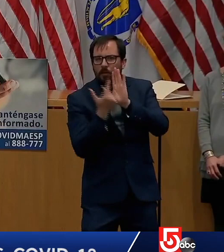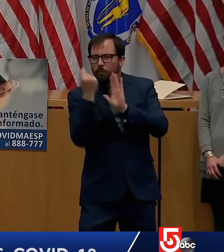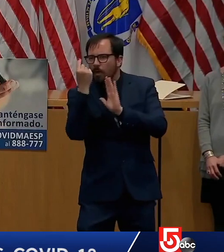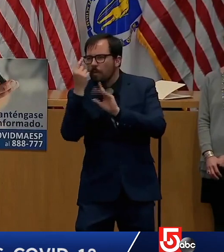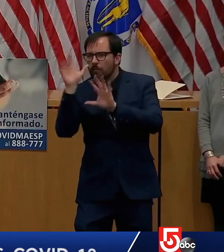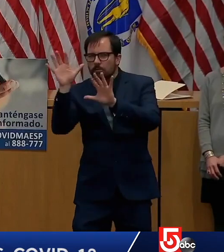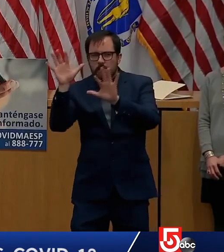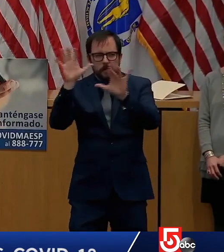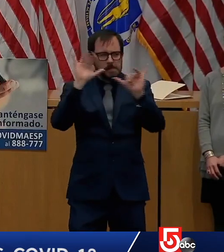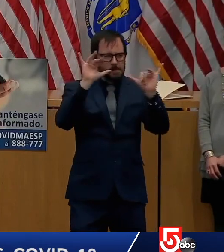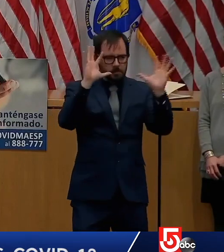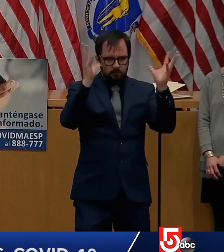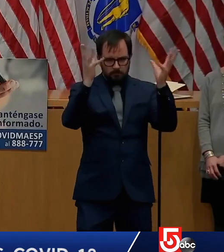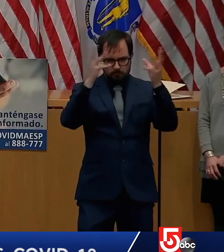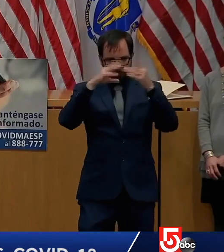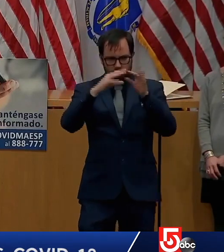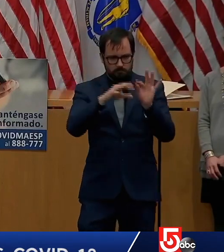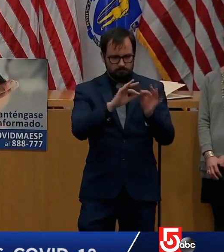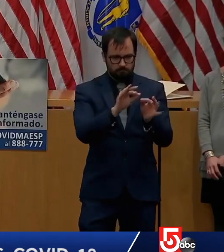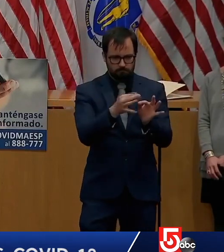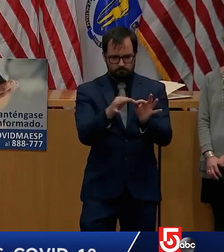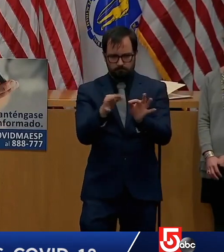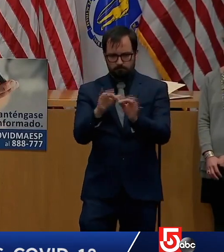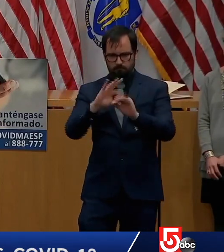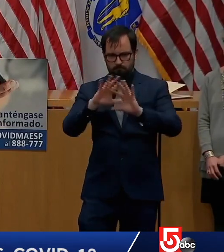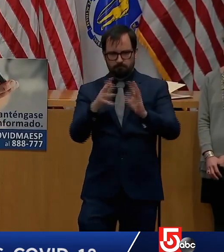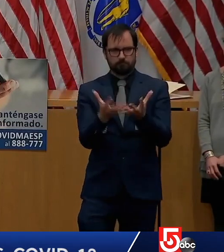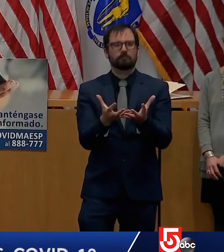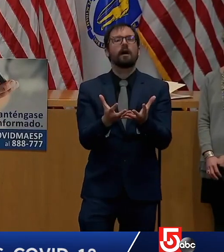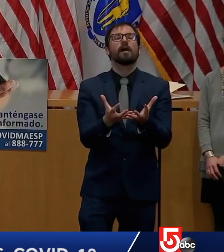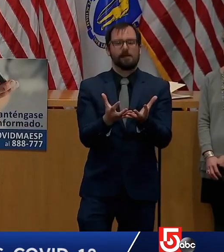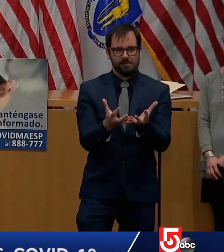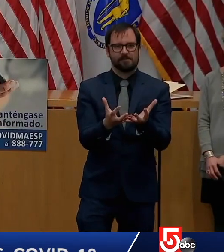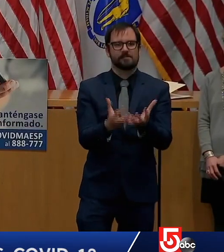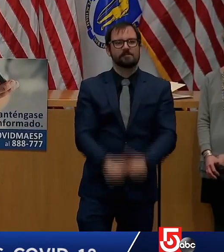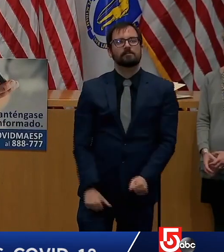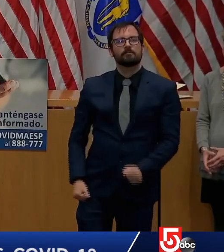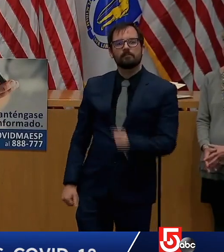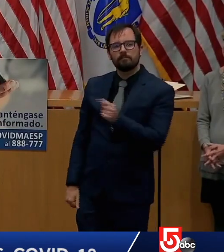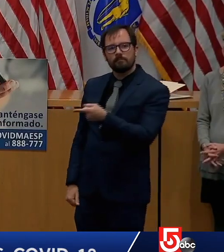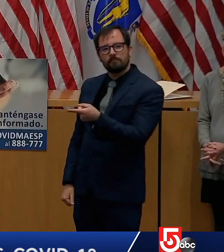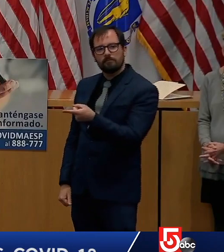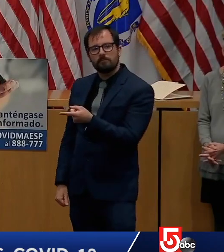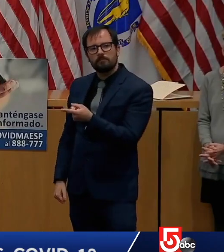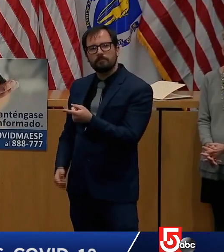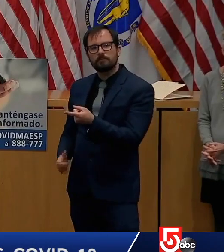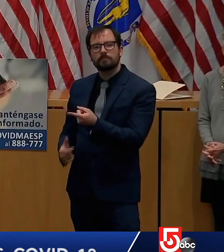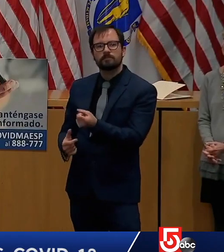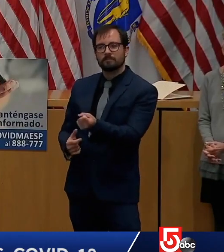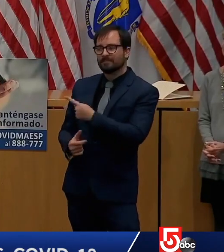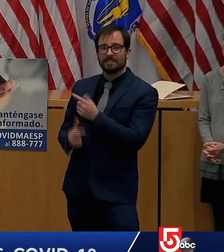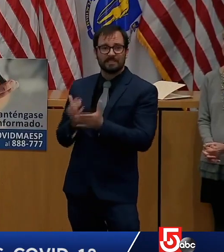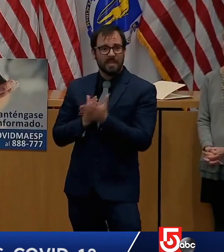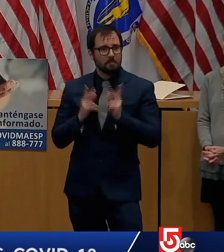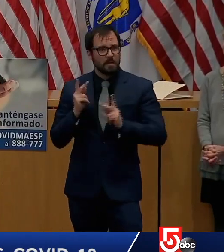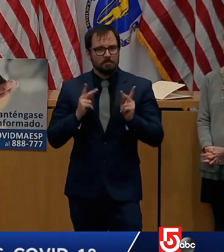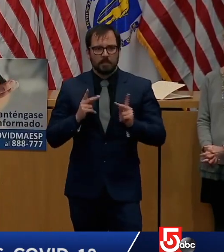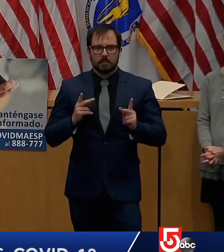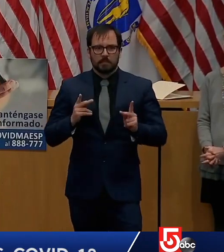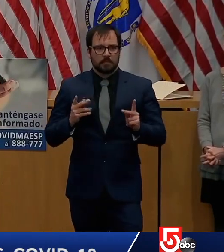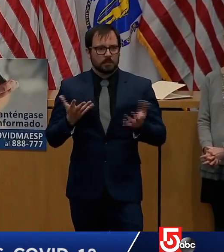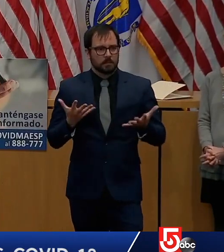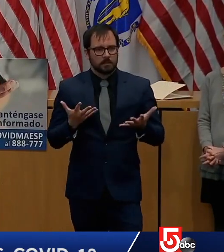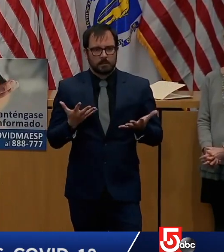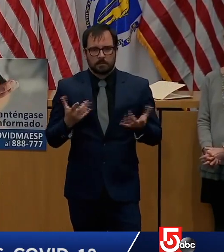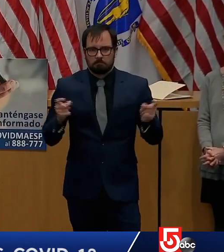Say again? Any concern about people being desperate and, you some people haven't been paid in the money? You know, the reason we literally